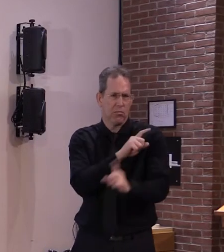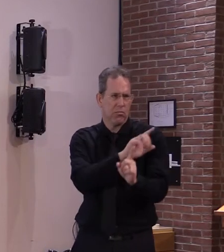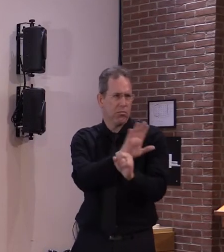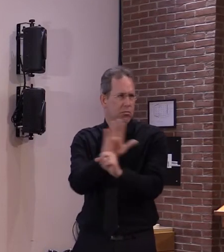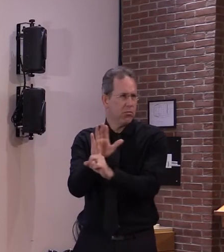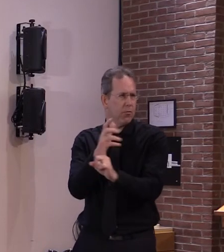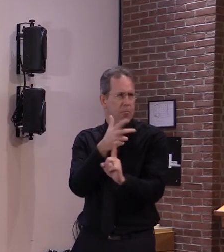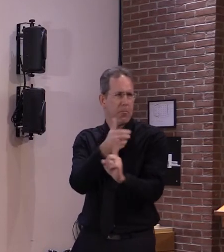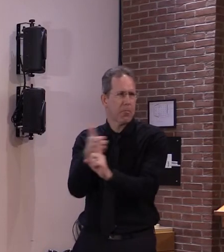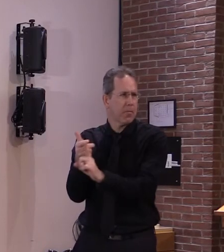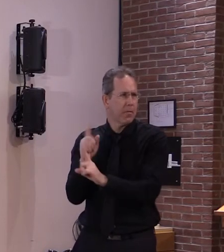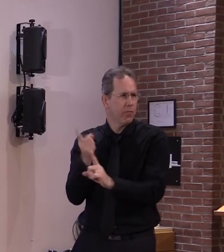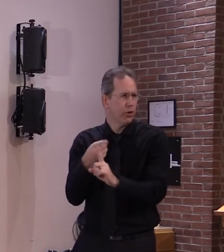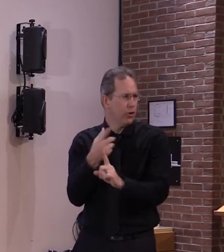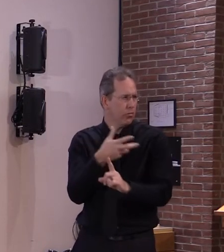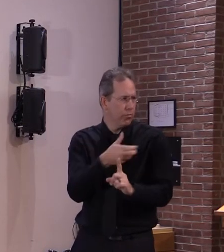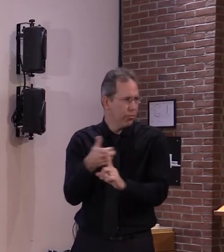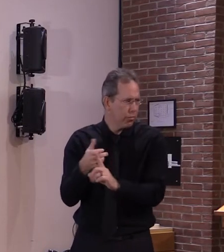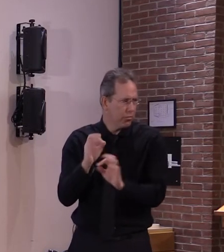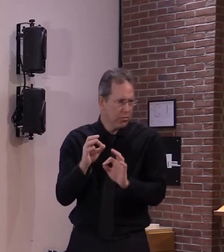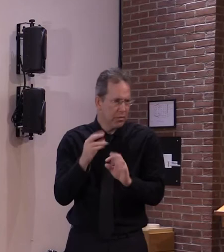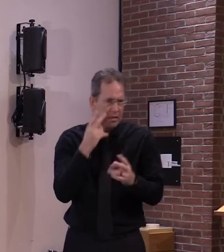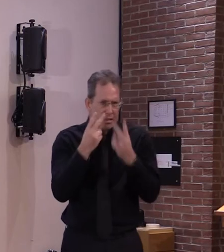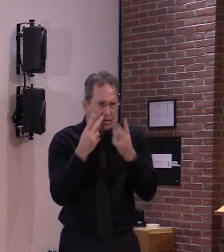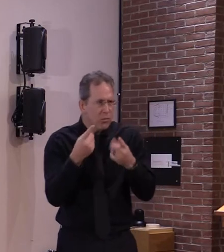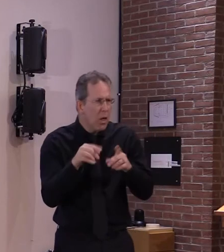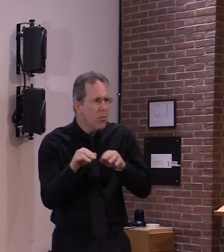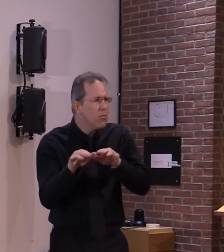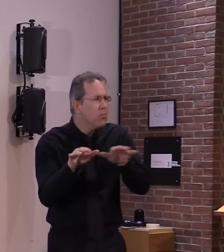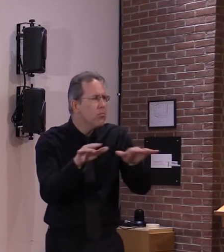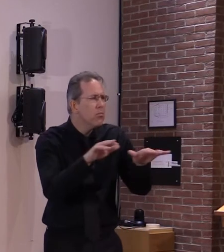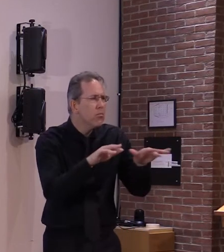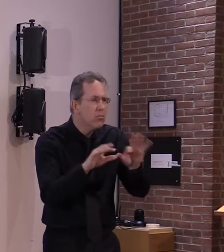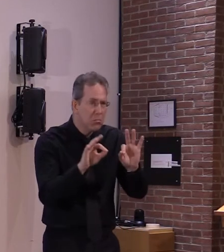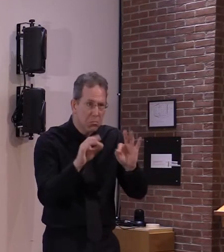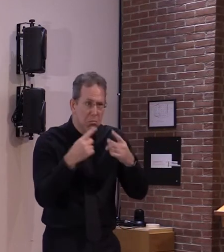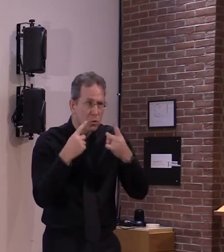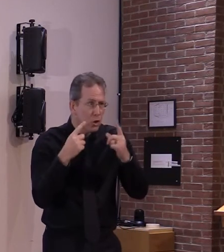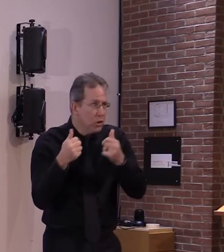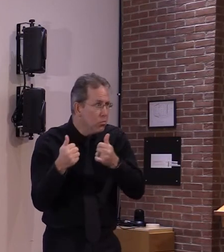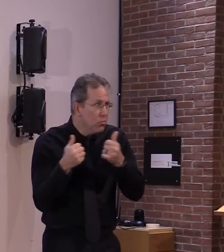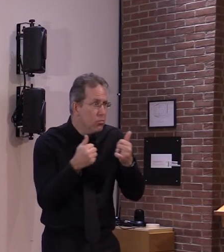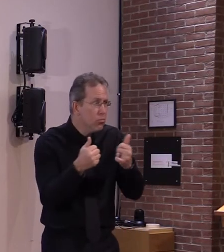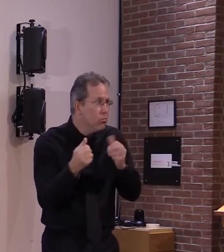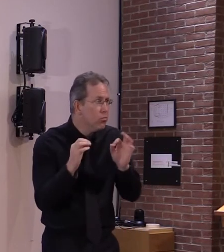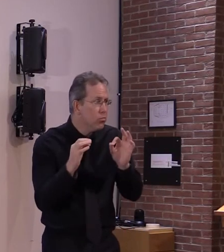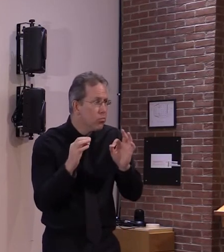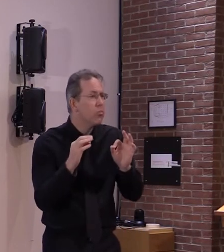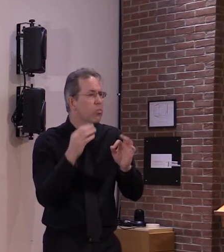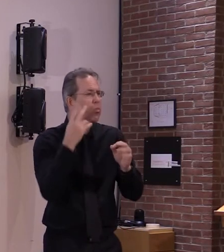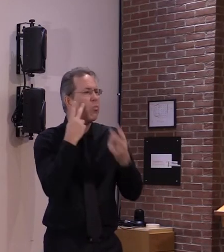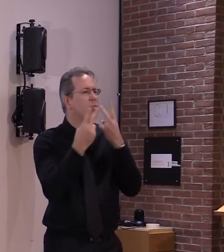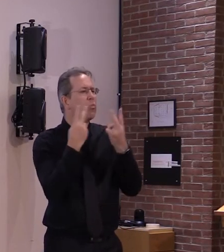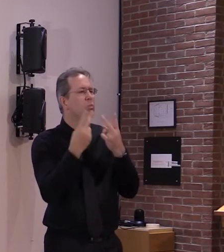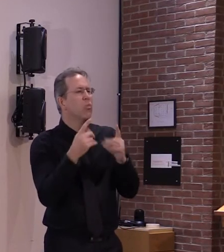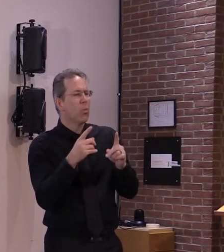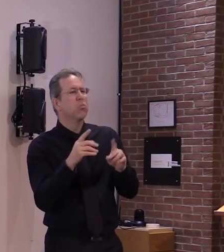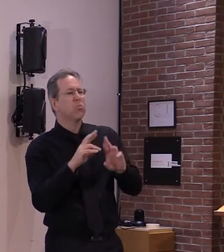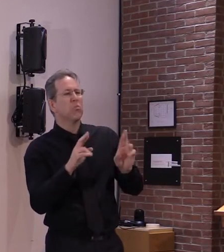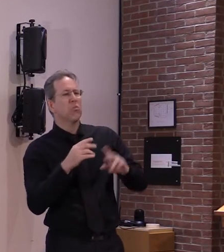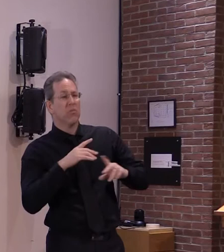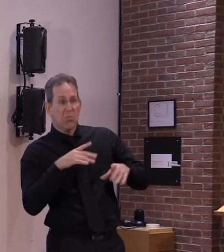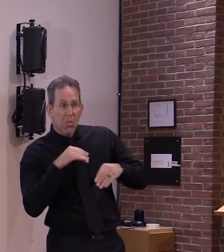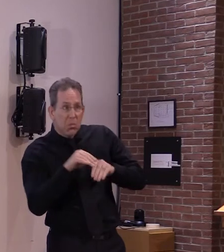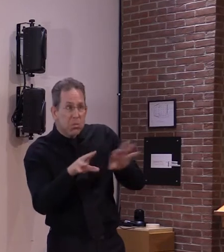and making sure that if they accept it they know what they're doing uh i think that's pretty good uh and i